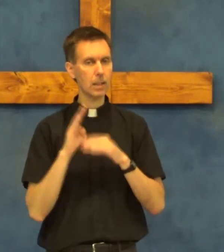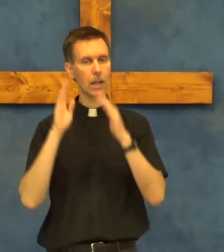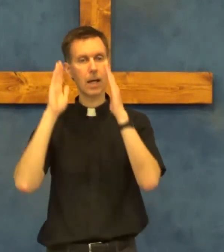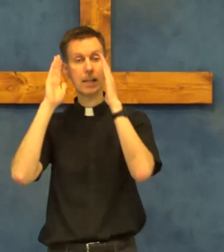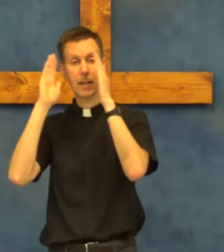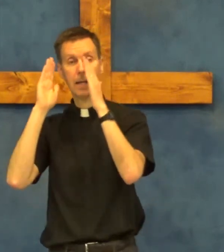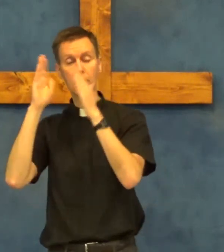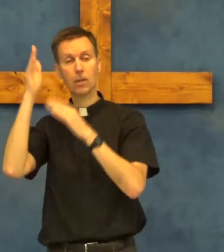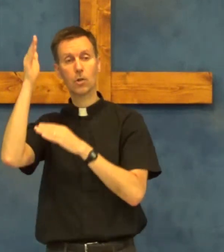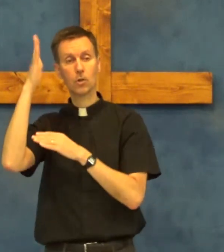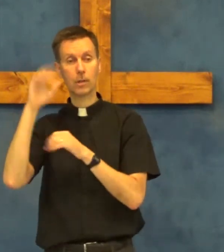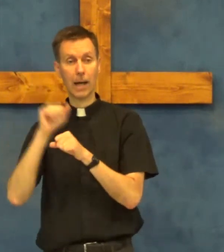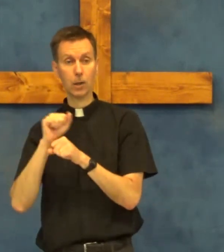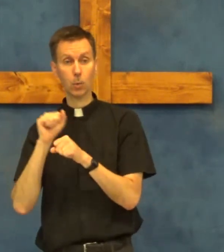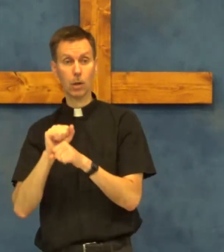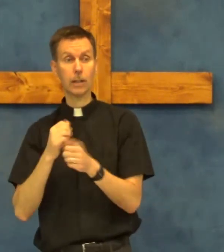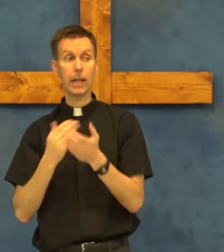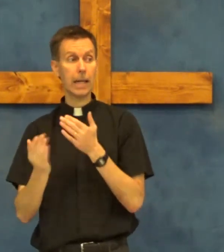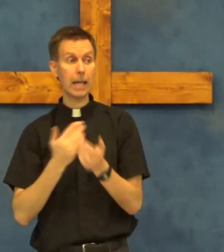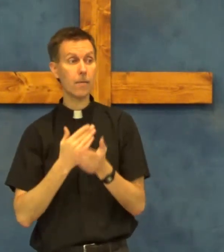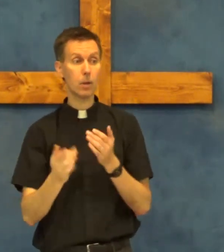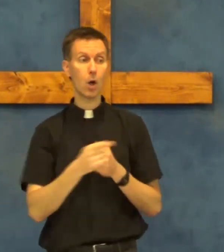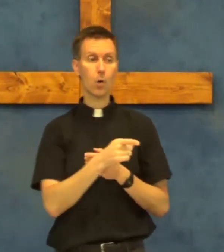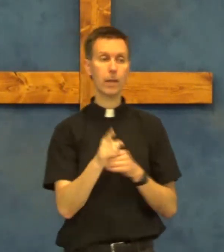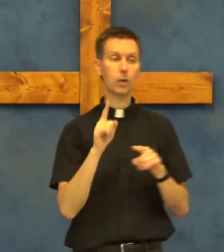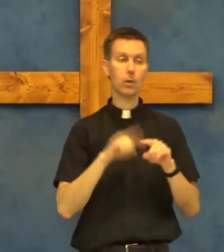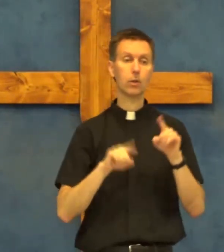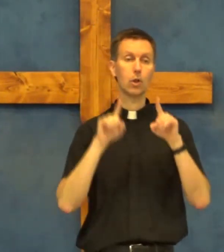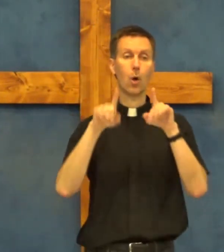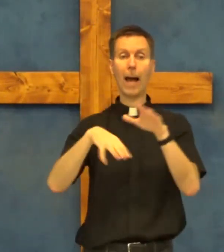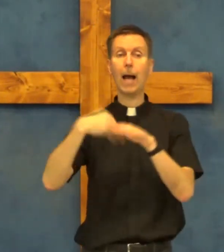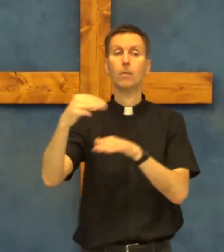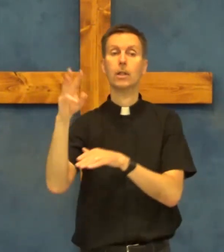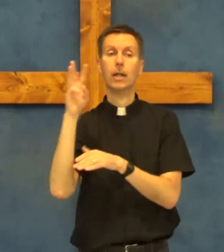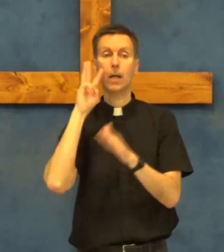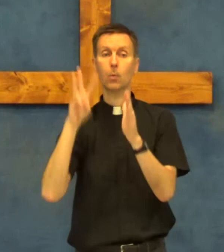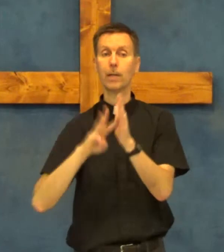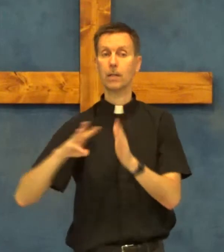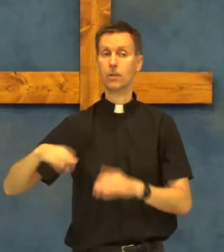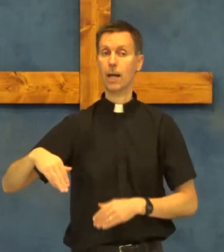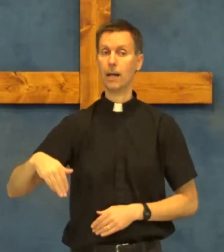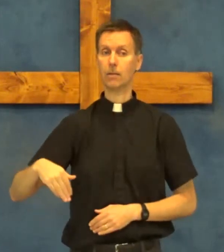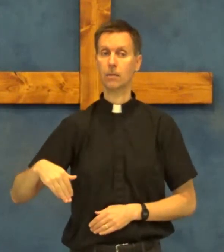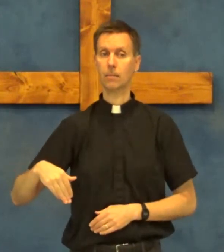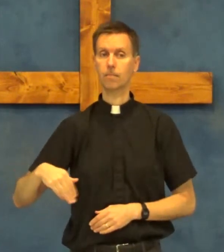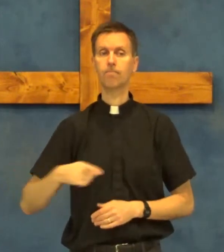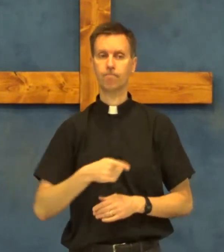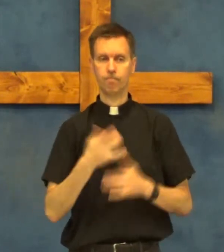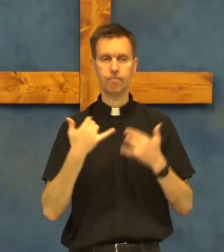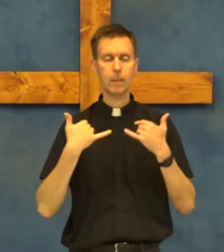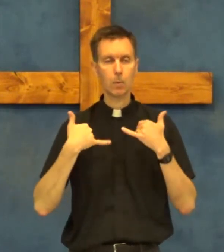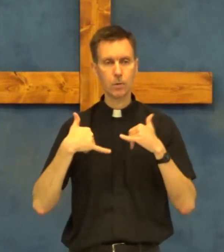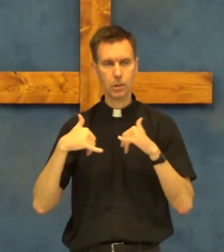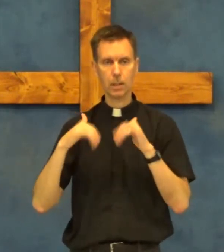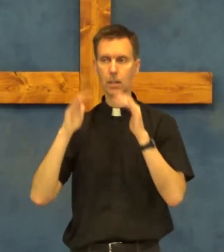attending to God's work even though they couldn't go out and witness yet they were still